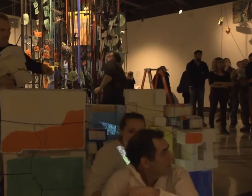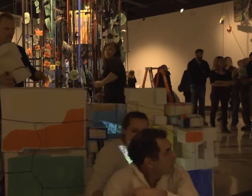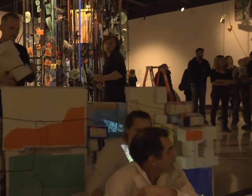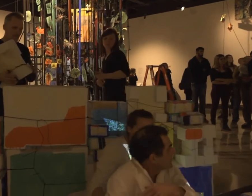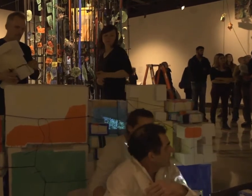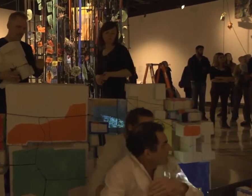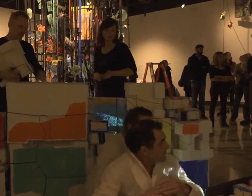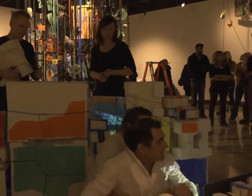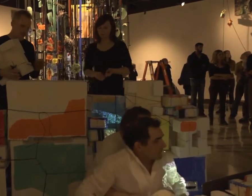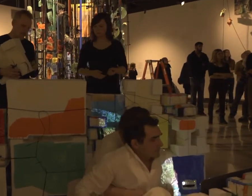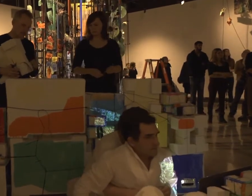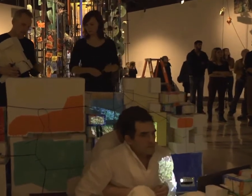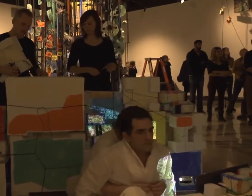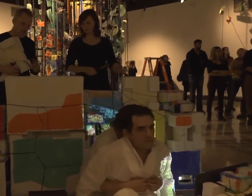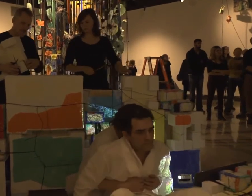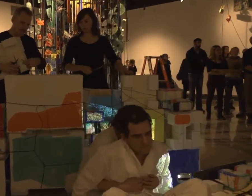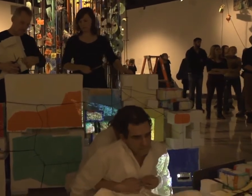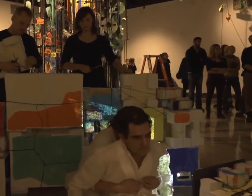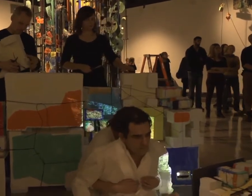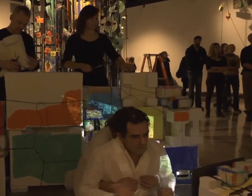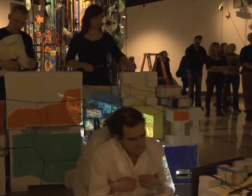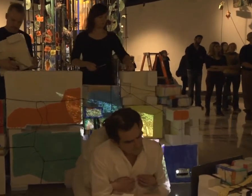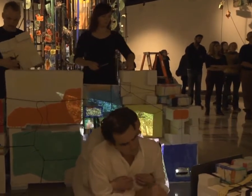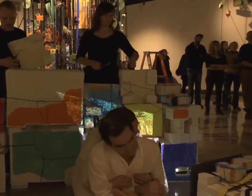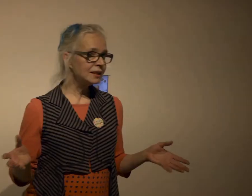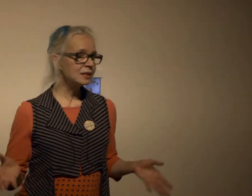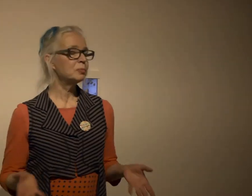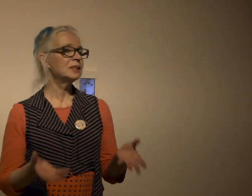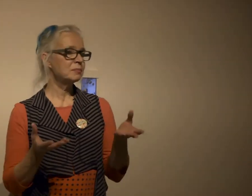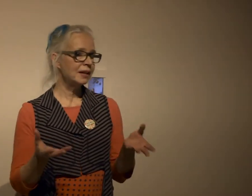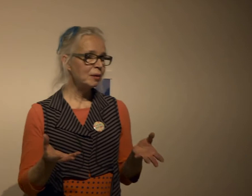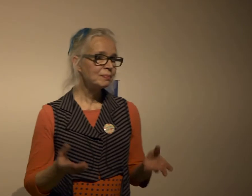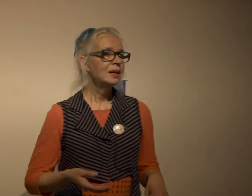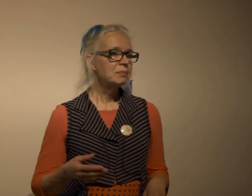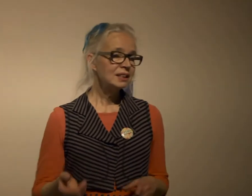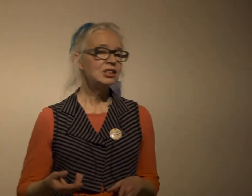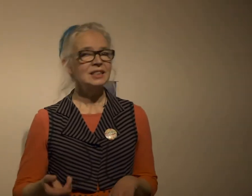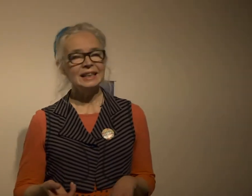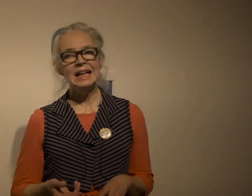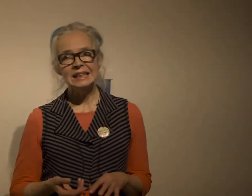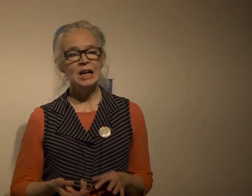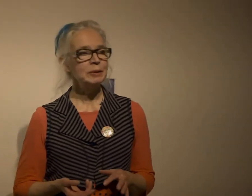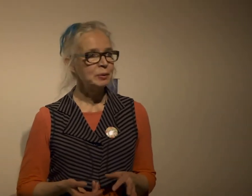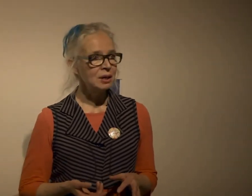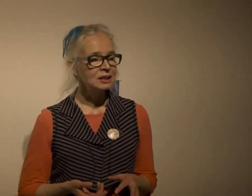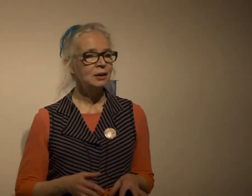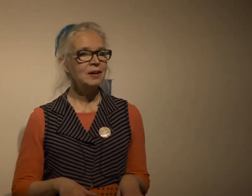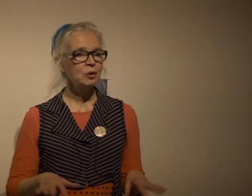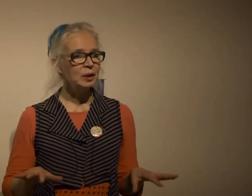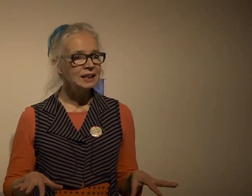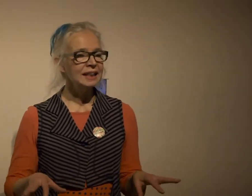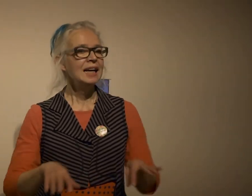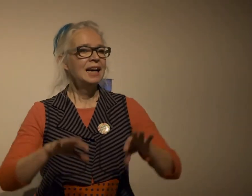-installing the show because we're also very aware of how long it takes to put something up but it's just a kind of timely reminder